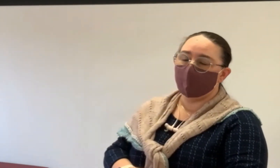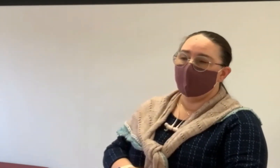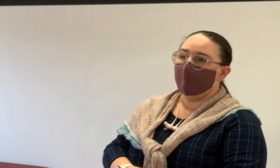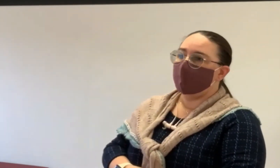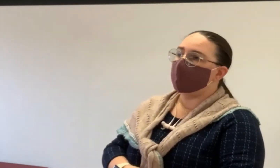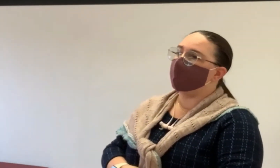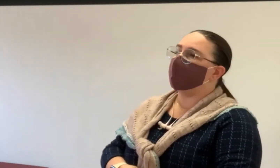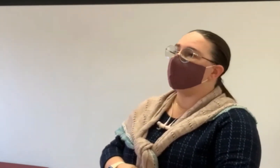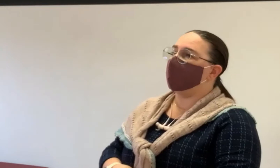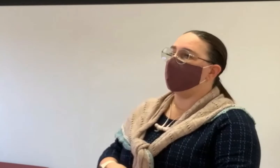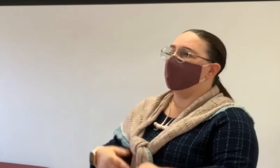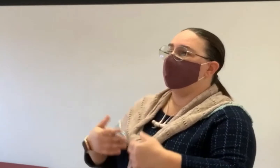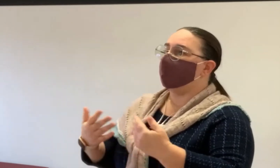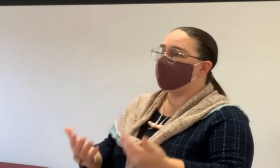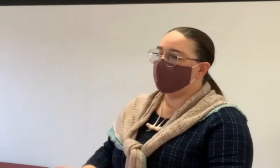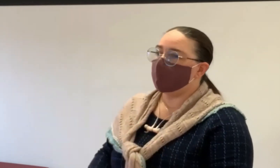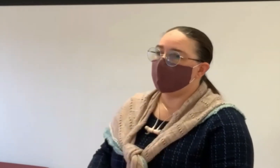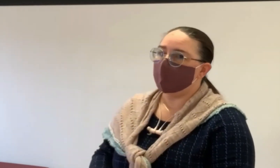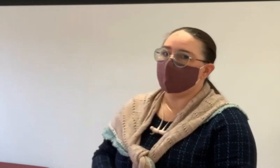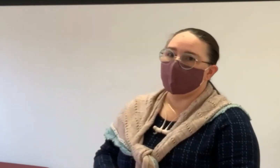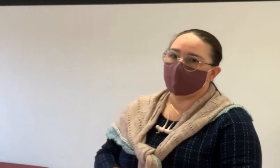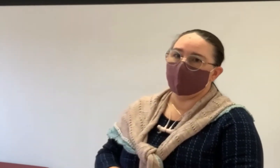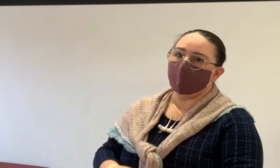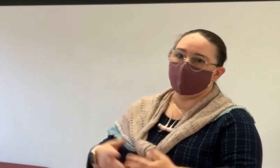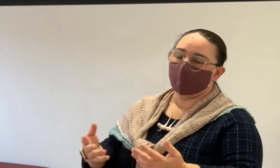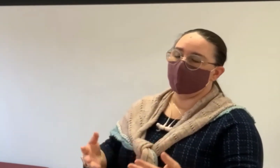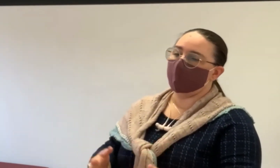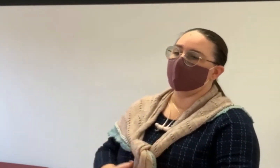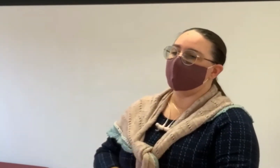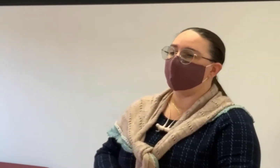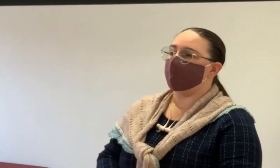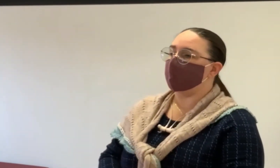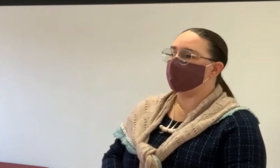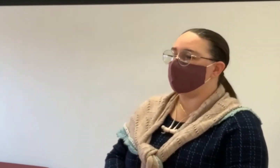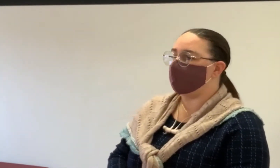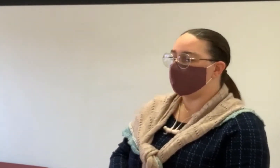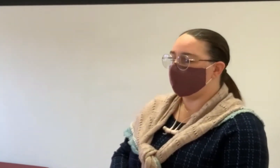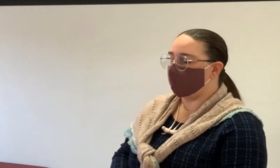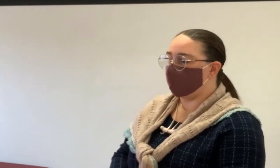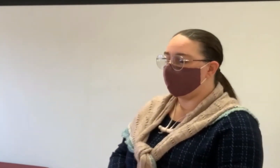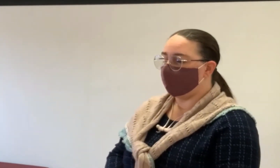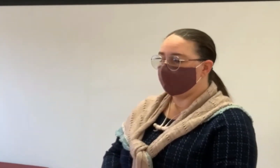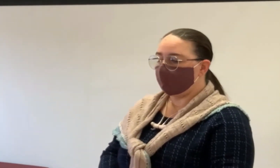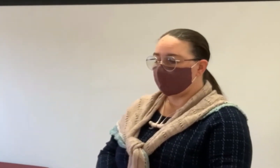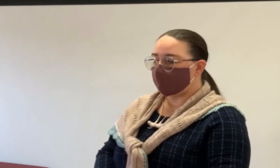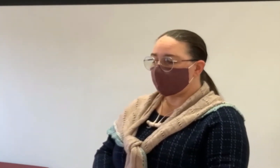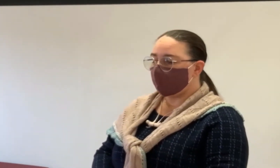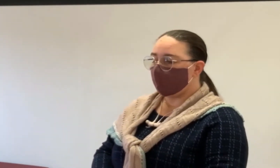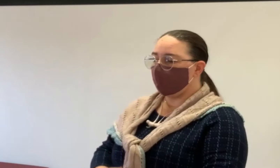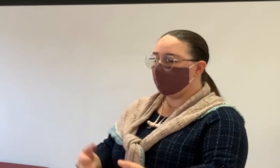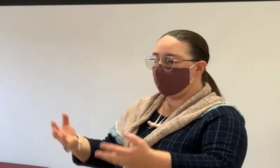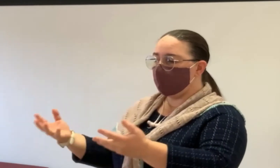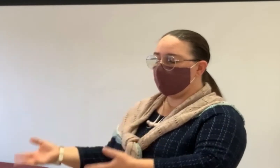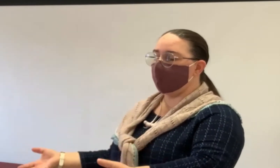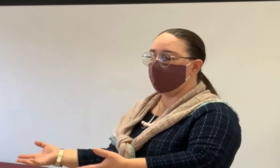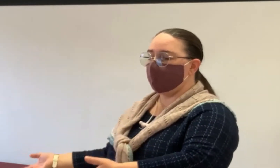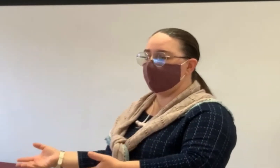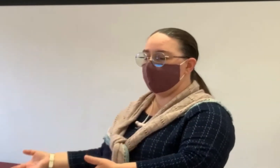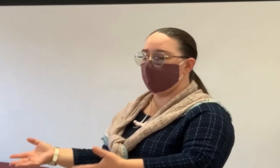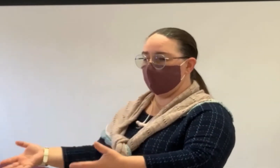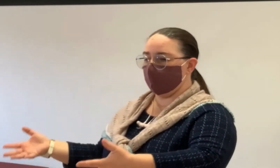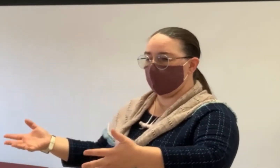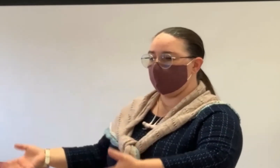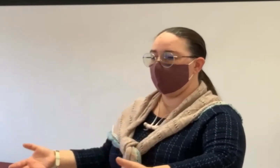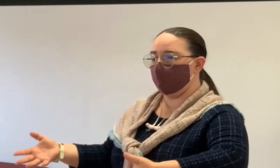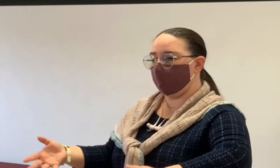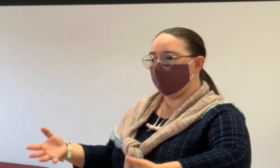afford to live where you are, utilities as well, and all the other living expenses that go with it. So there's, you know, there's the